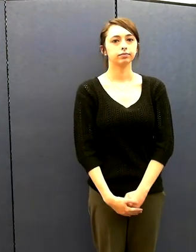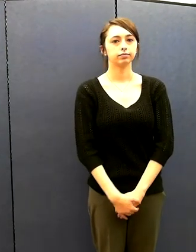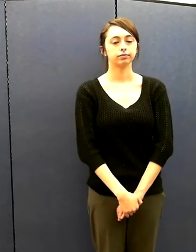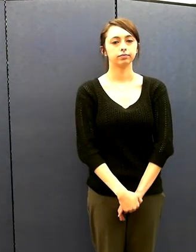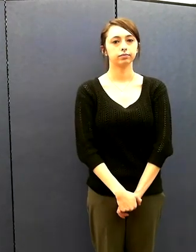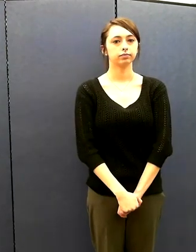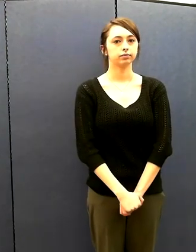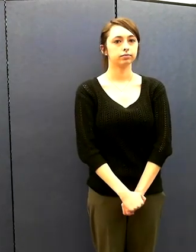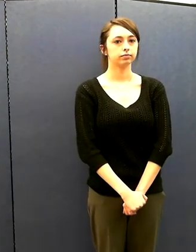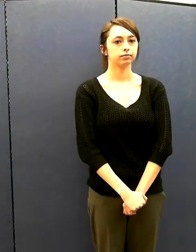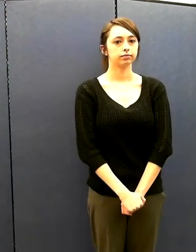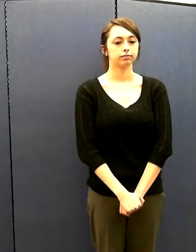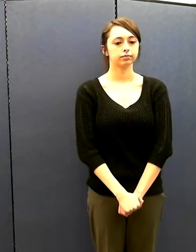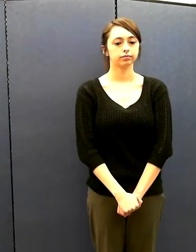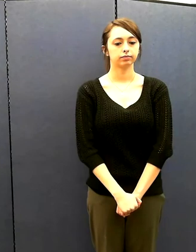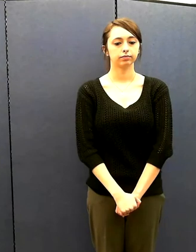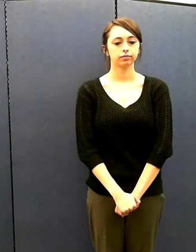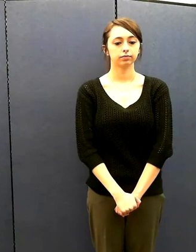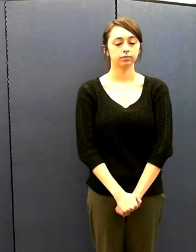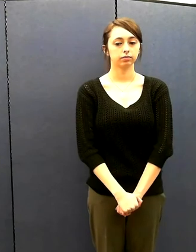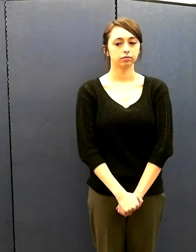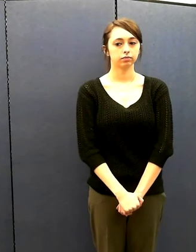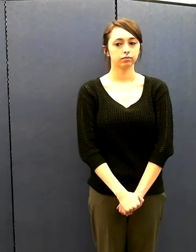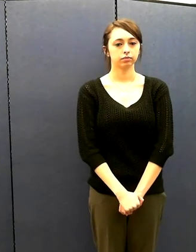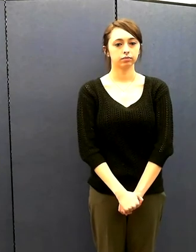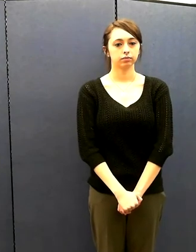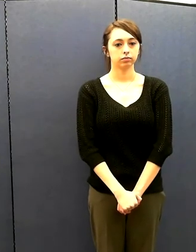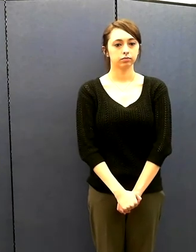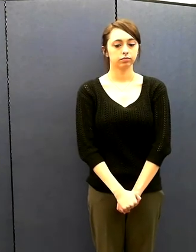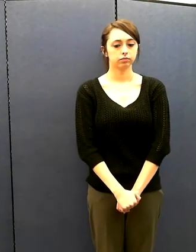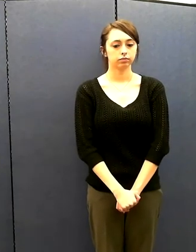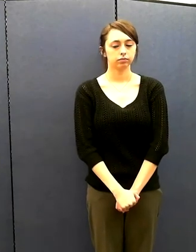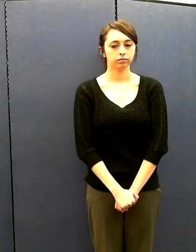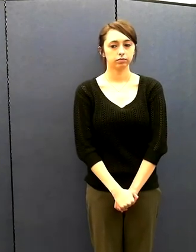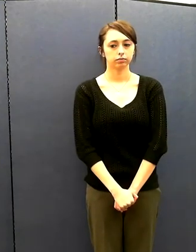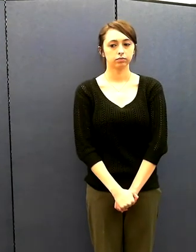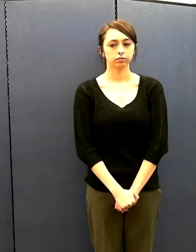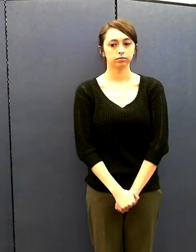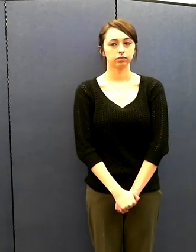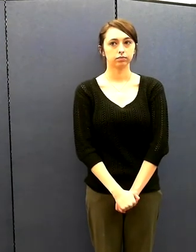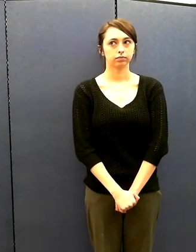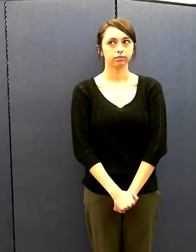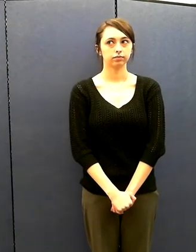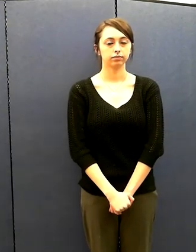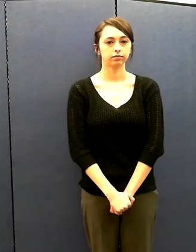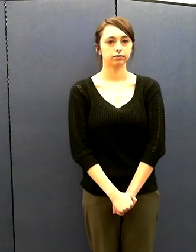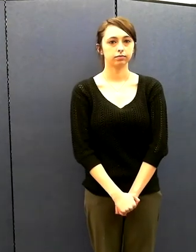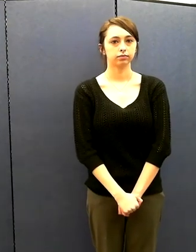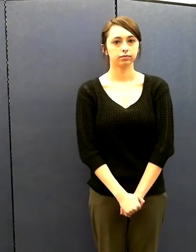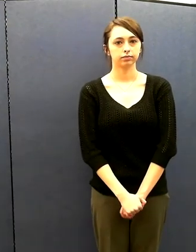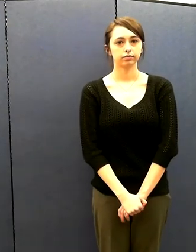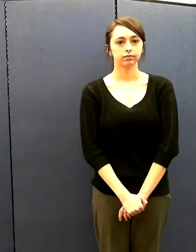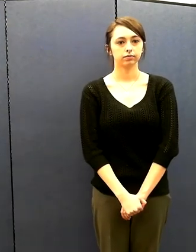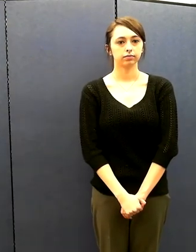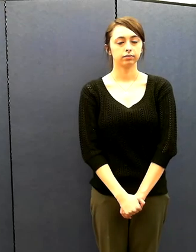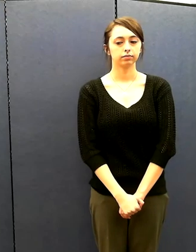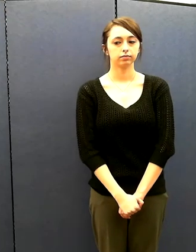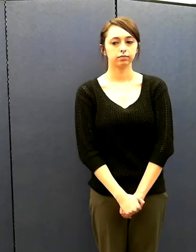And one of our hopes is that even people that take our course, whether they do or don't ride motorcycles, is that they'll at least be better